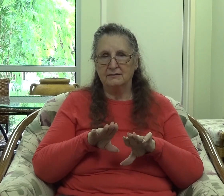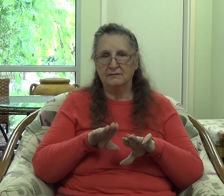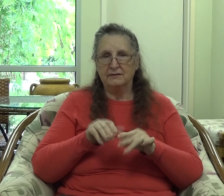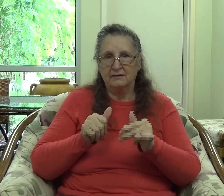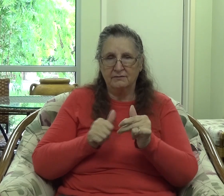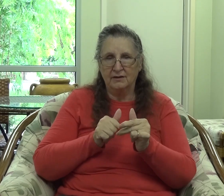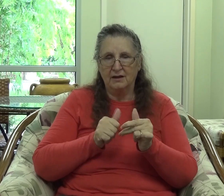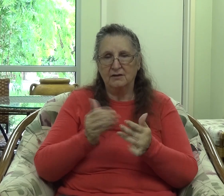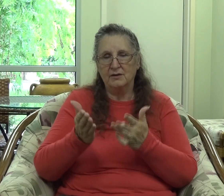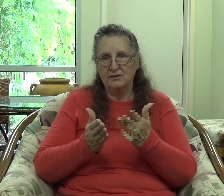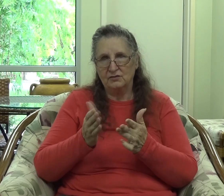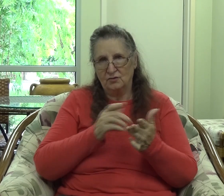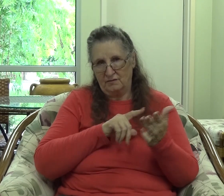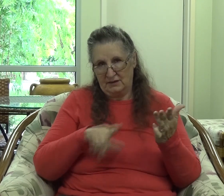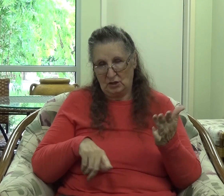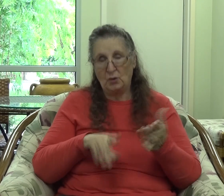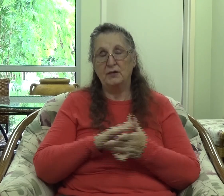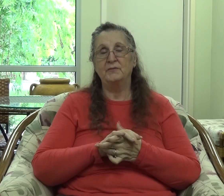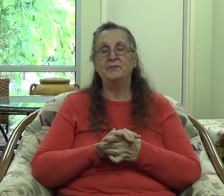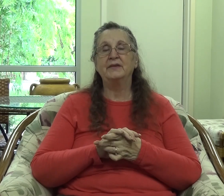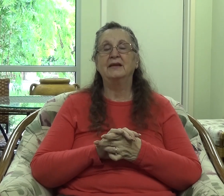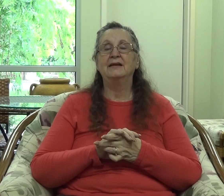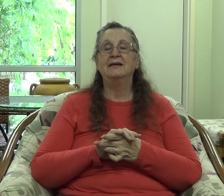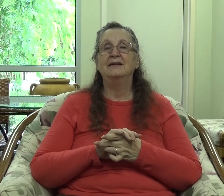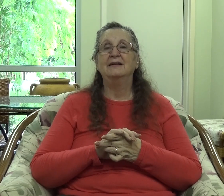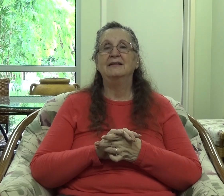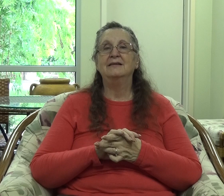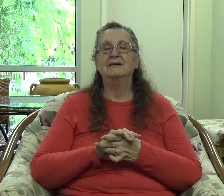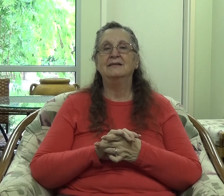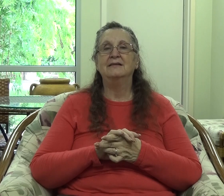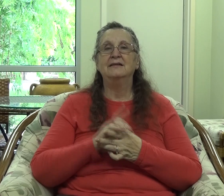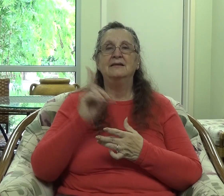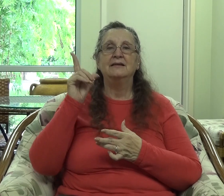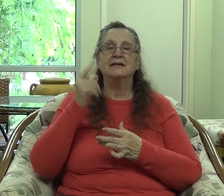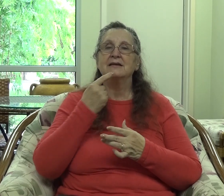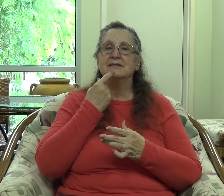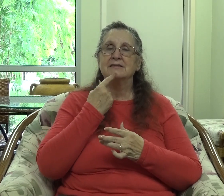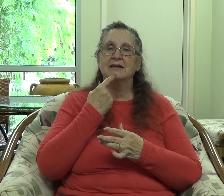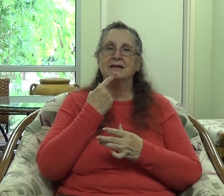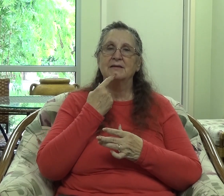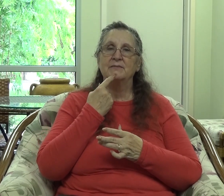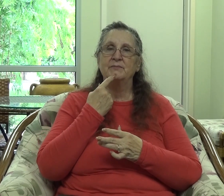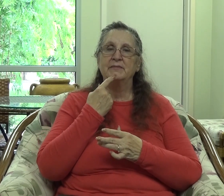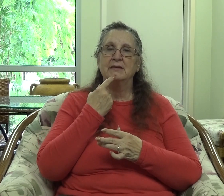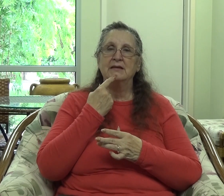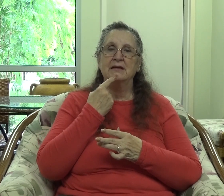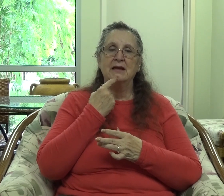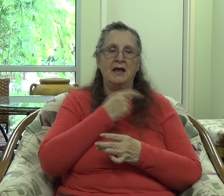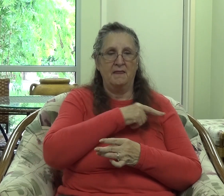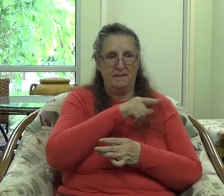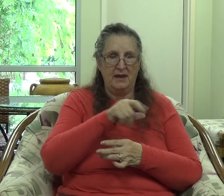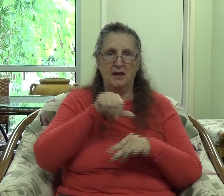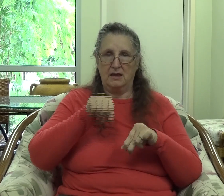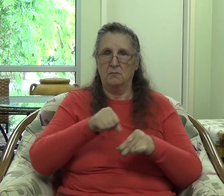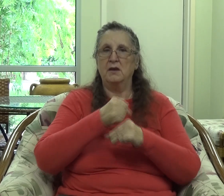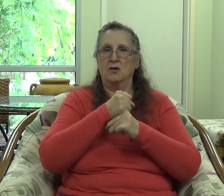serving the Lord and that he is saying that they can be confident that what God